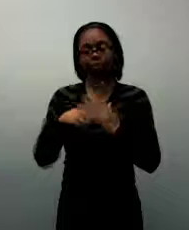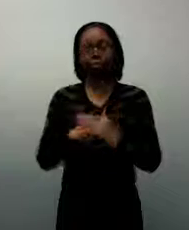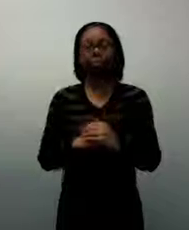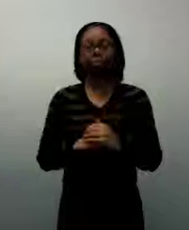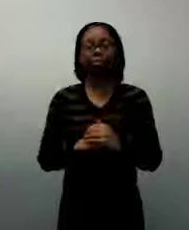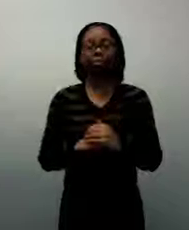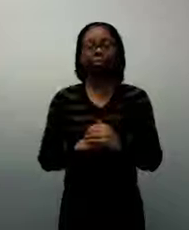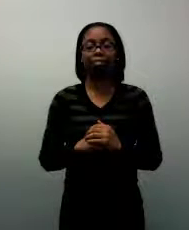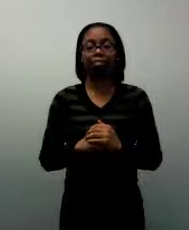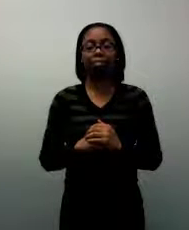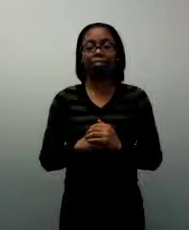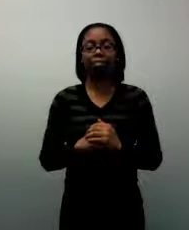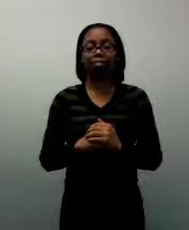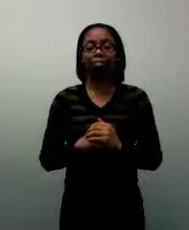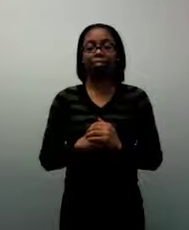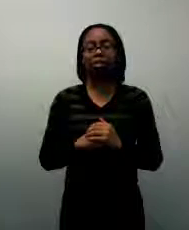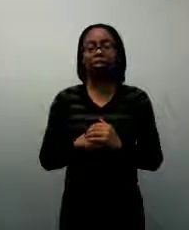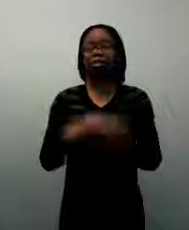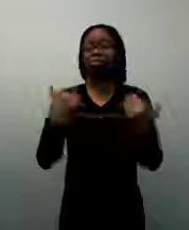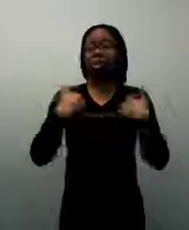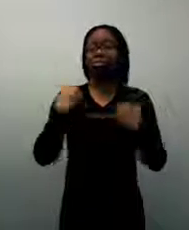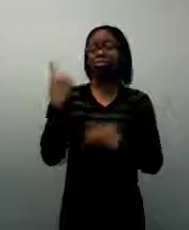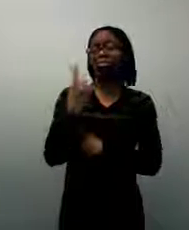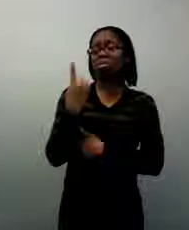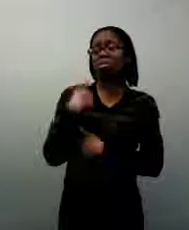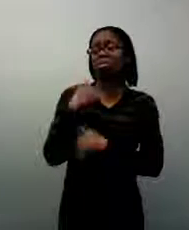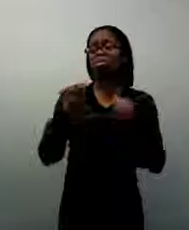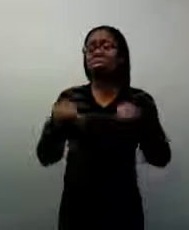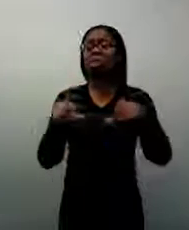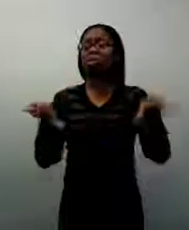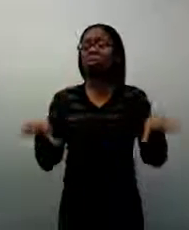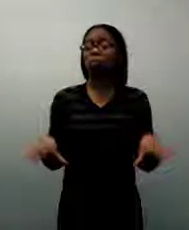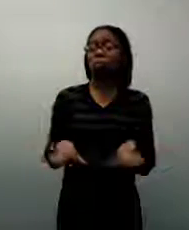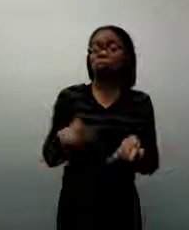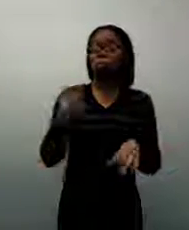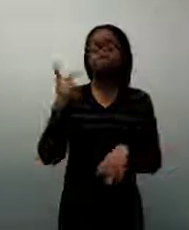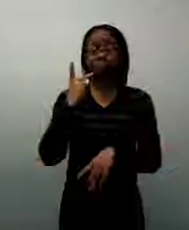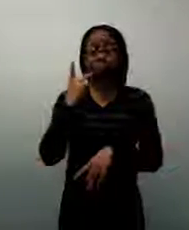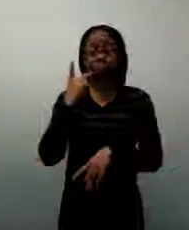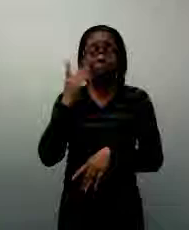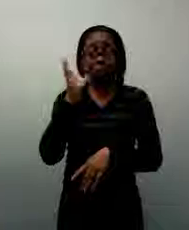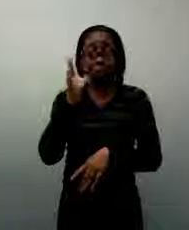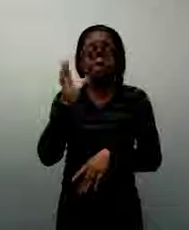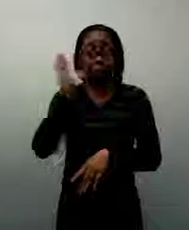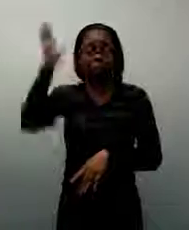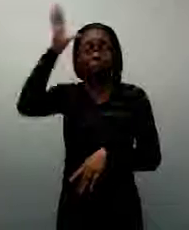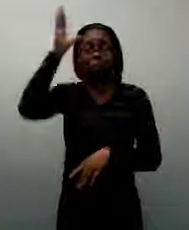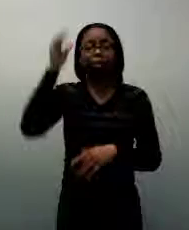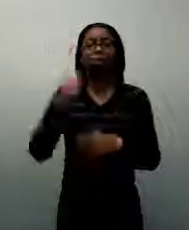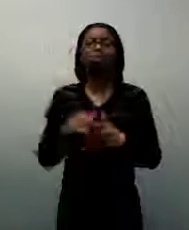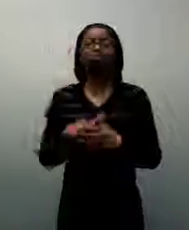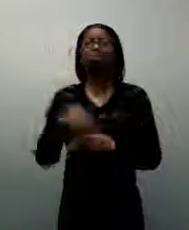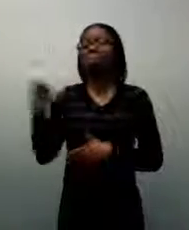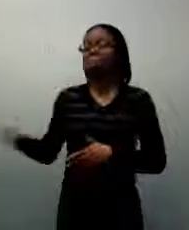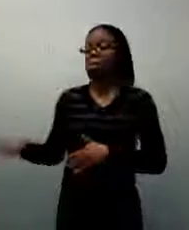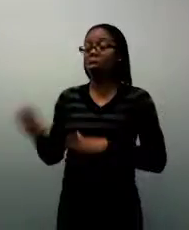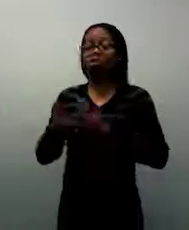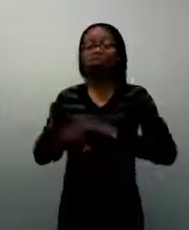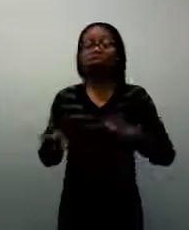There are some things that we can do as parents and those who are around smaller children to help them and encourage